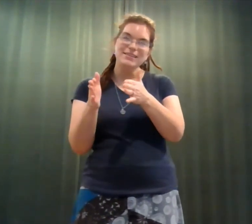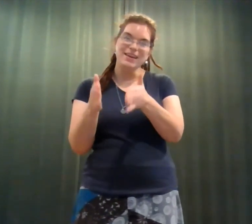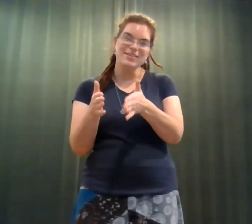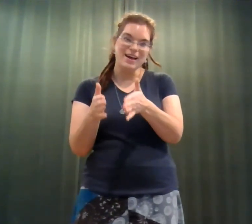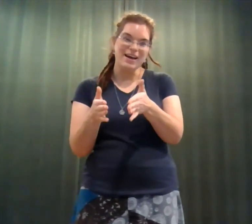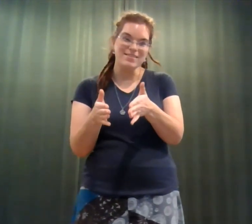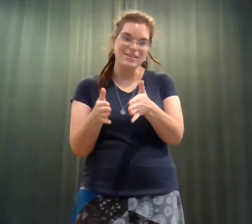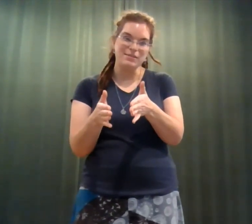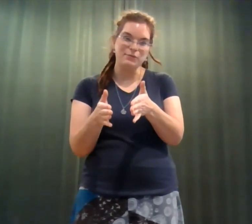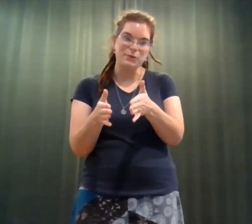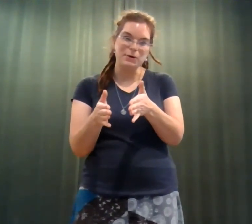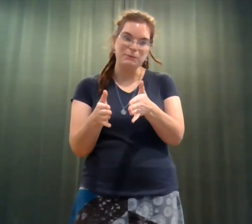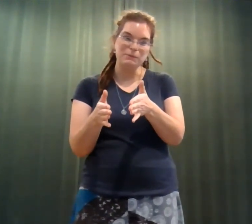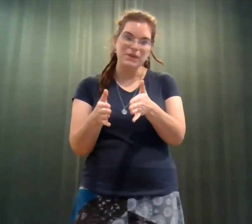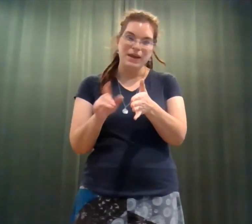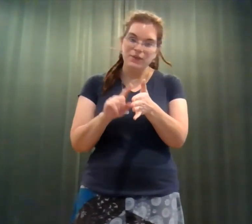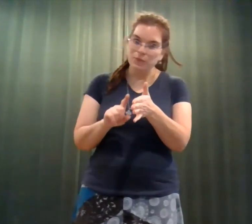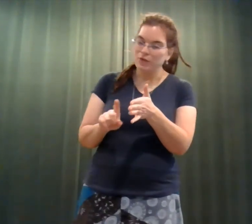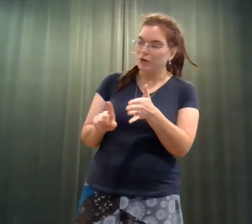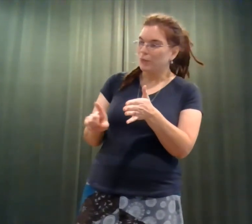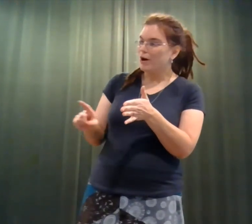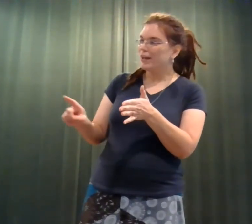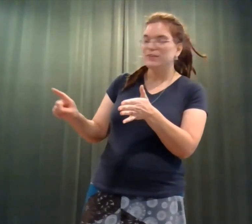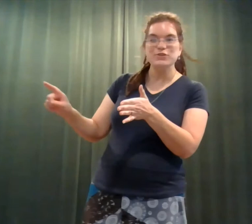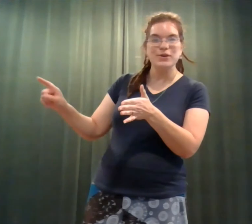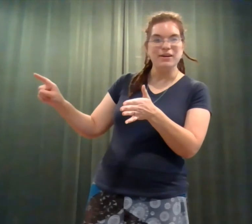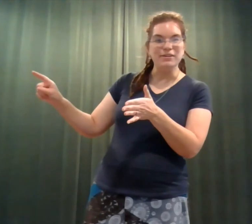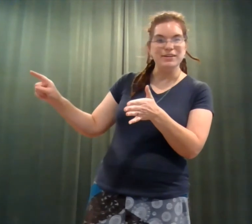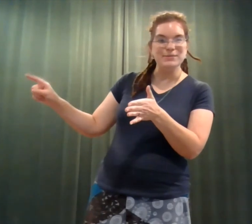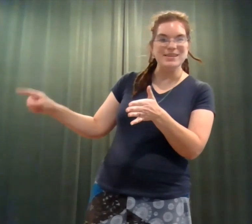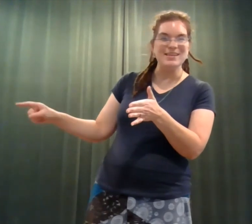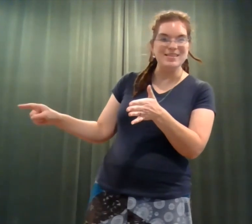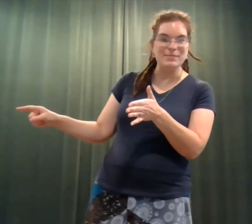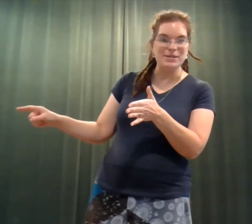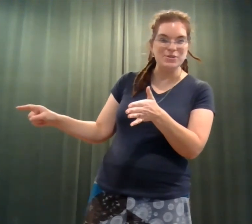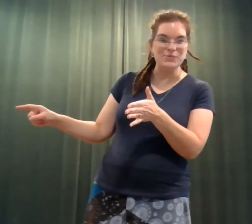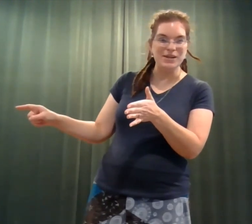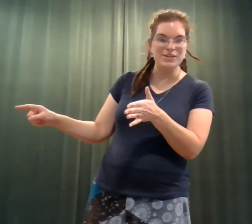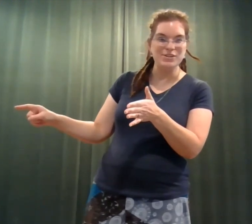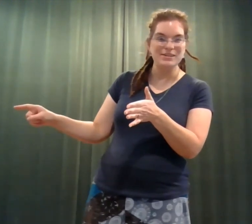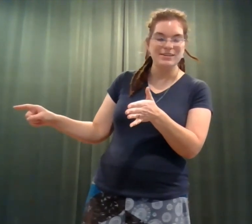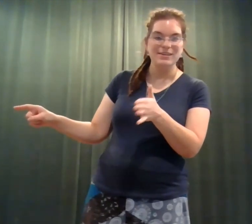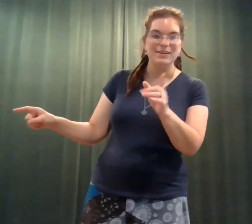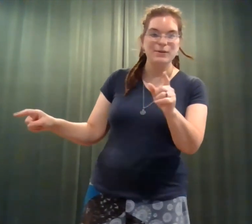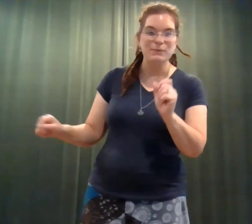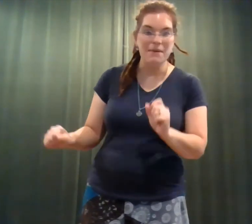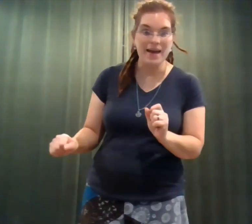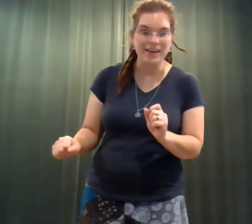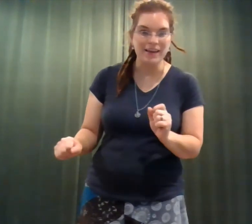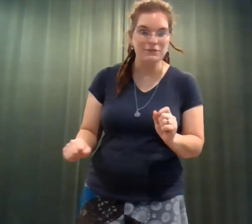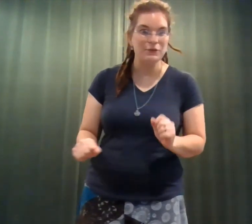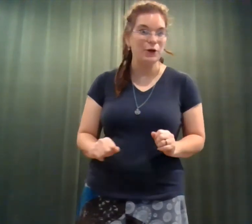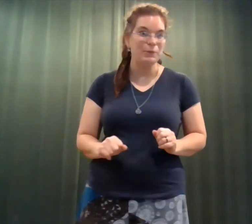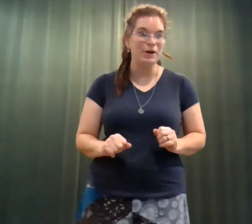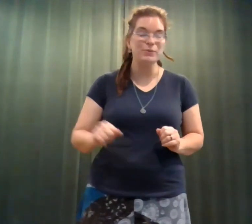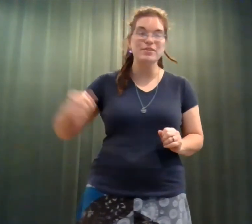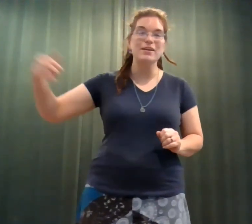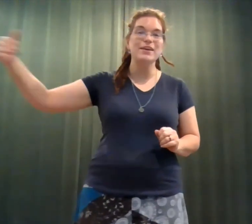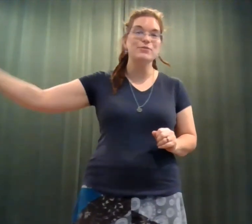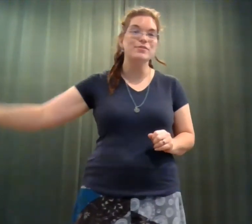next to I-64. And then we started walking the trail up to the suspension bridge. Maggie, for her part, was on the other